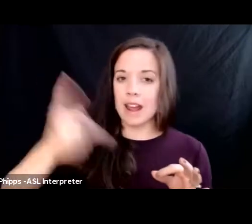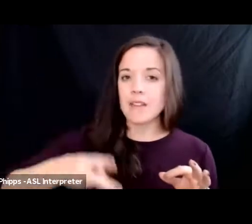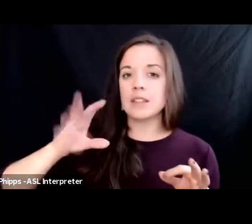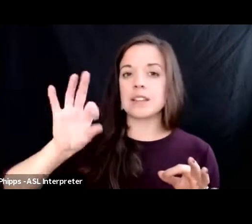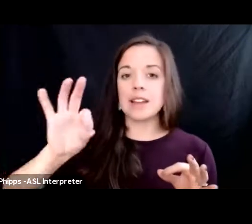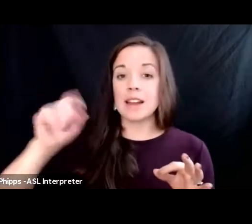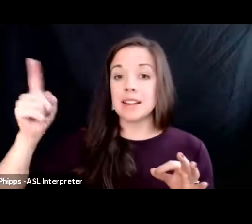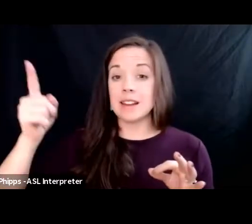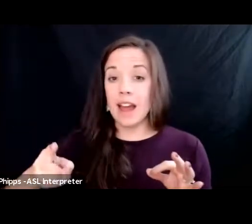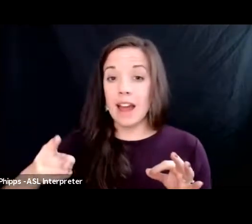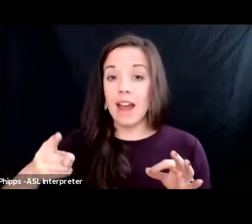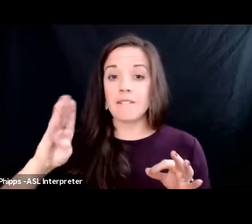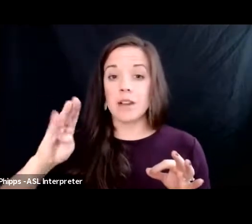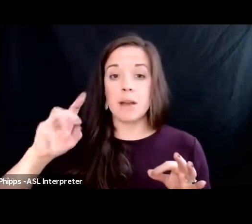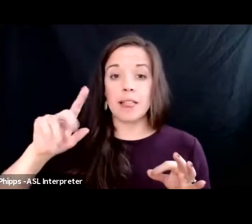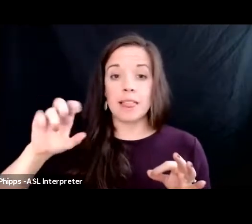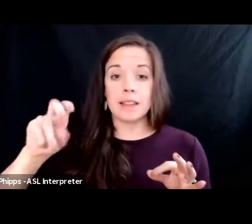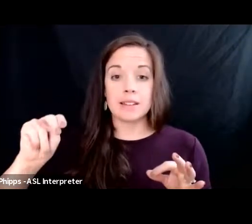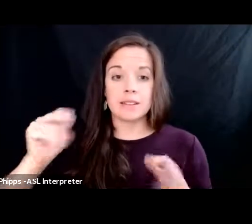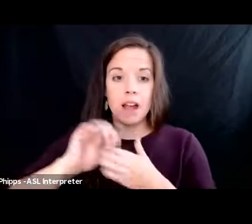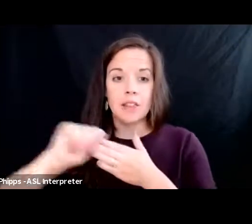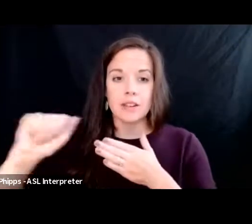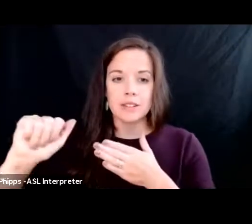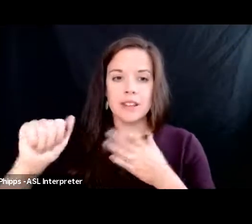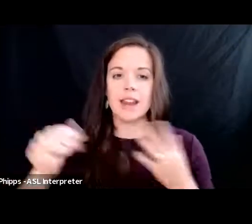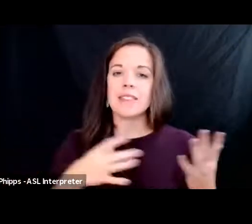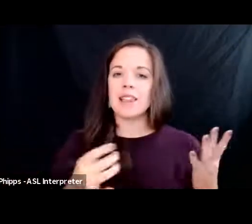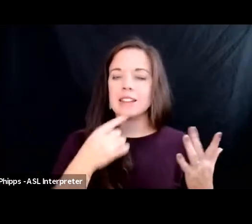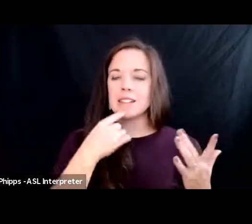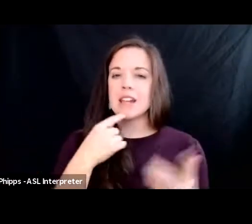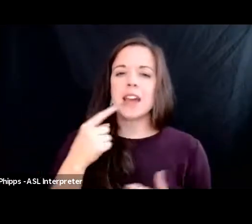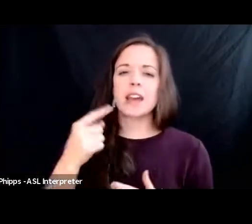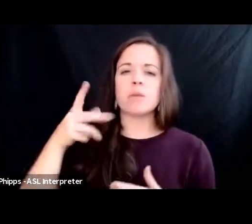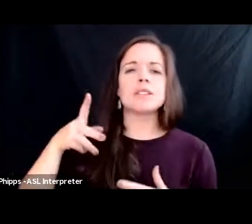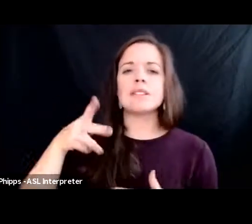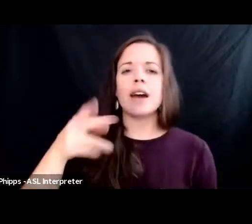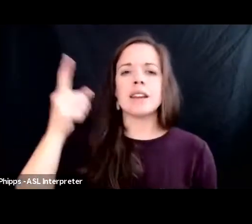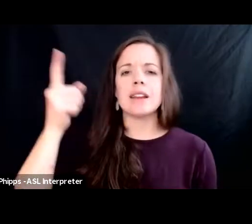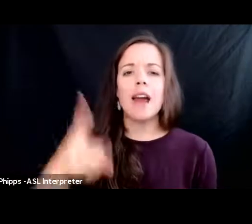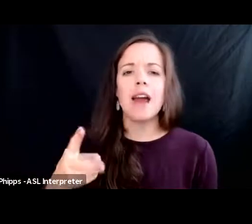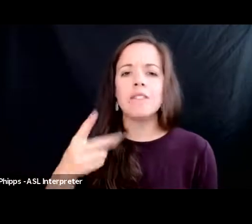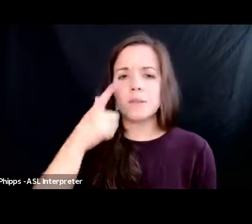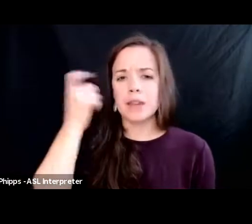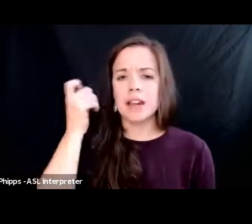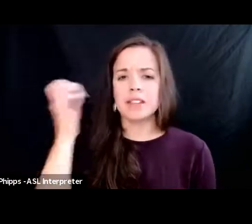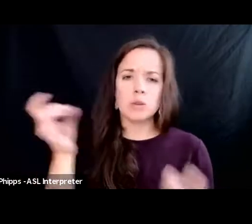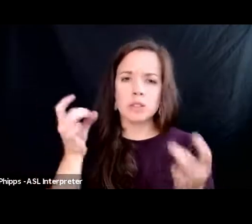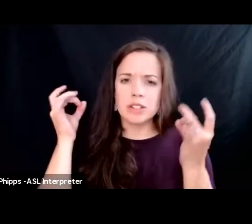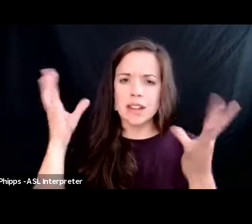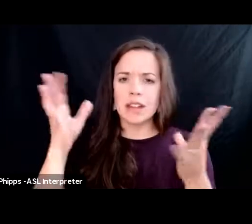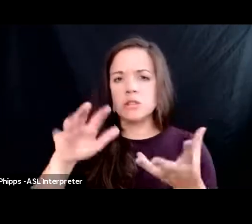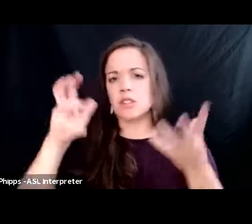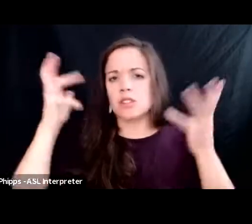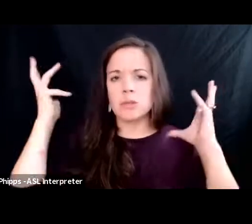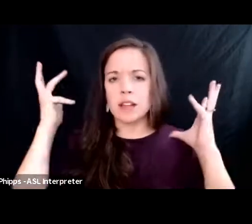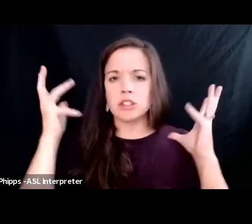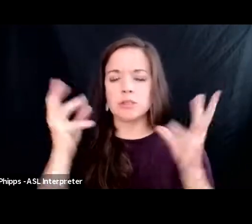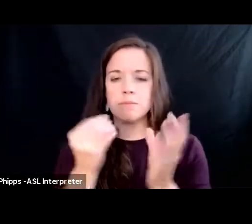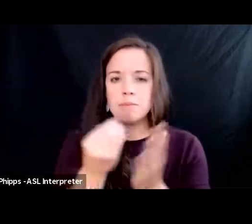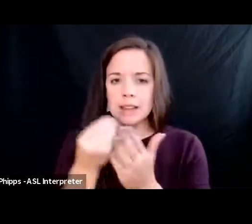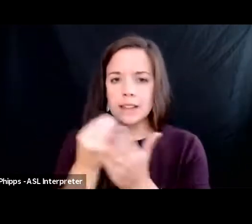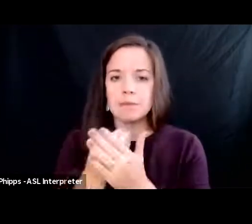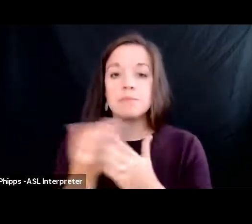dollars chevron likes to say that the decision was cut in half because it was ridiculous and it was too much money that is again